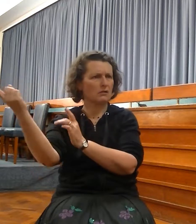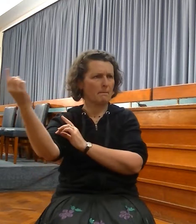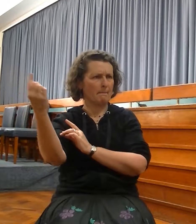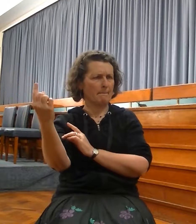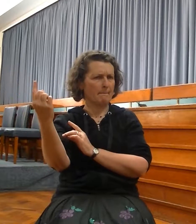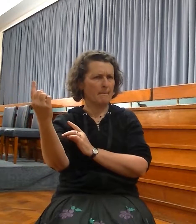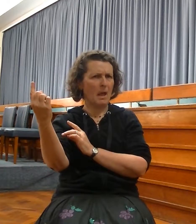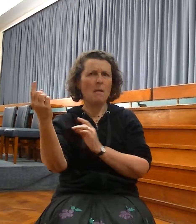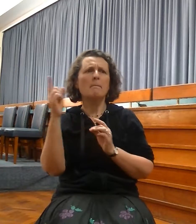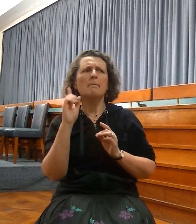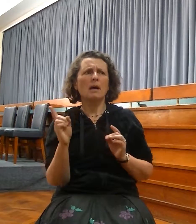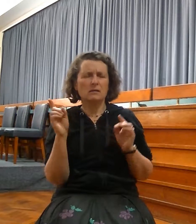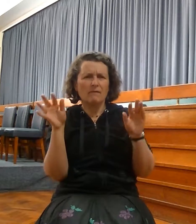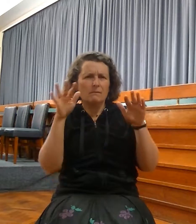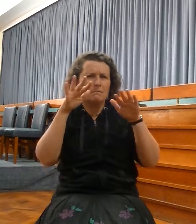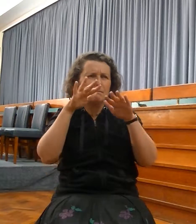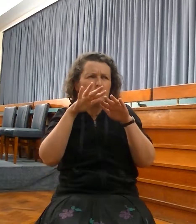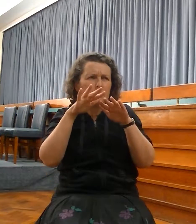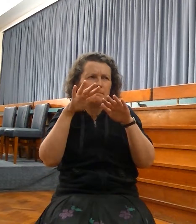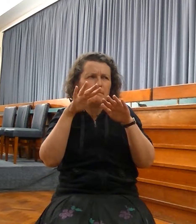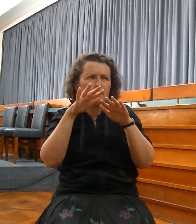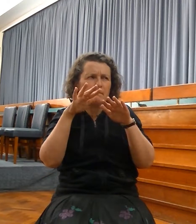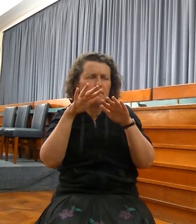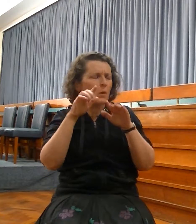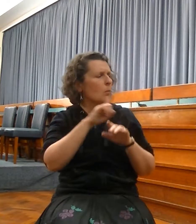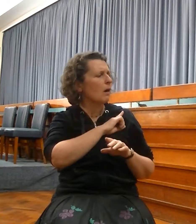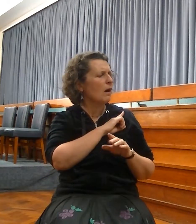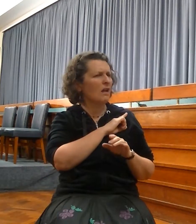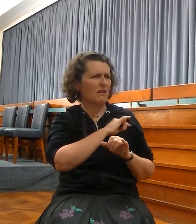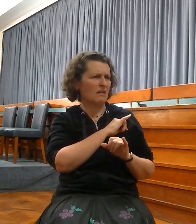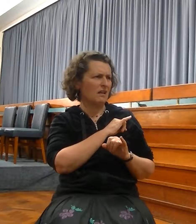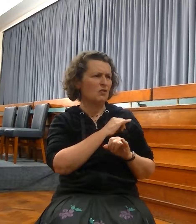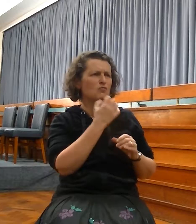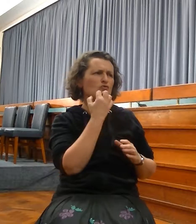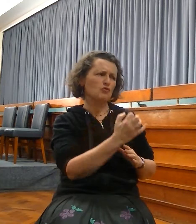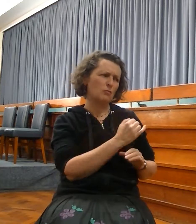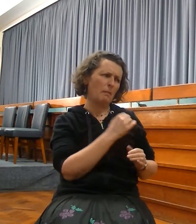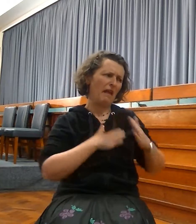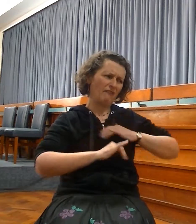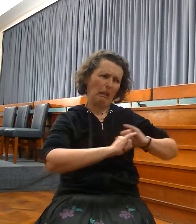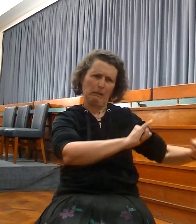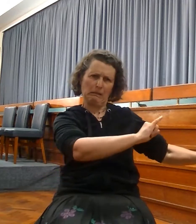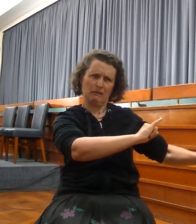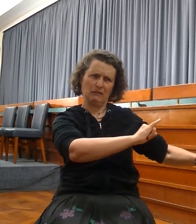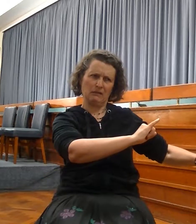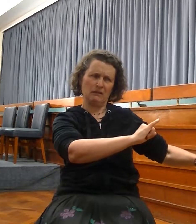terms, because it was such an evil generation. It is failed from the eyes of the masses,